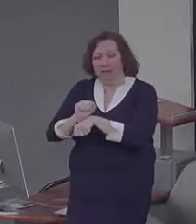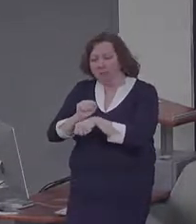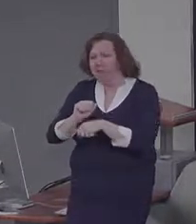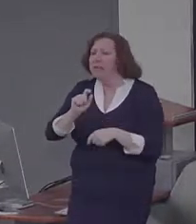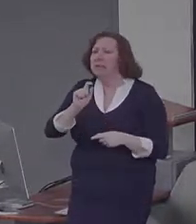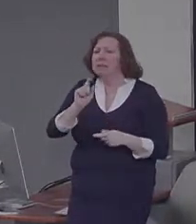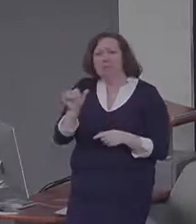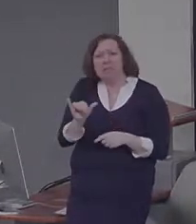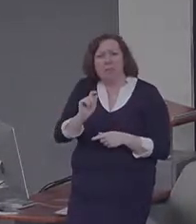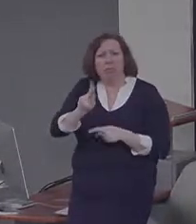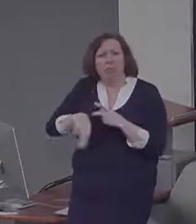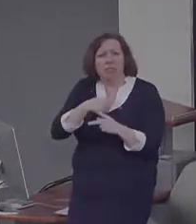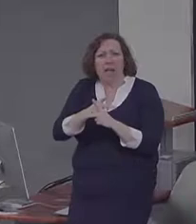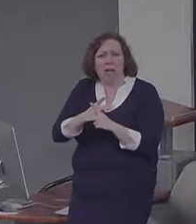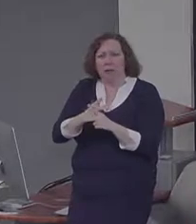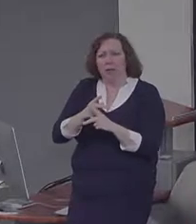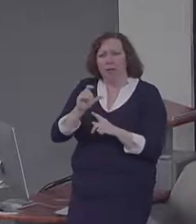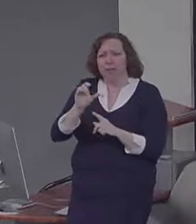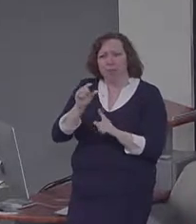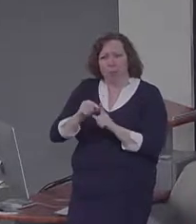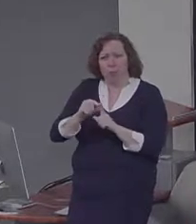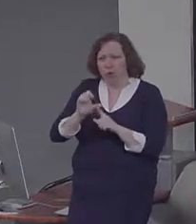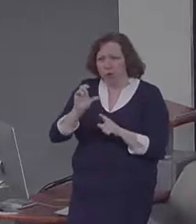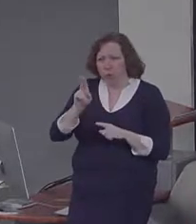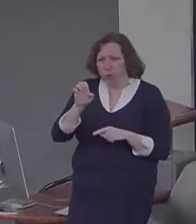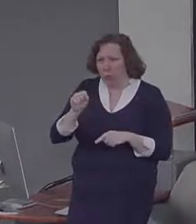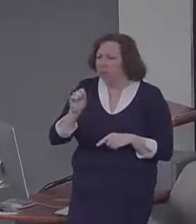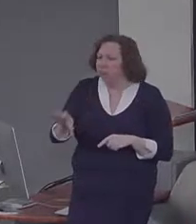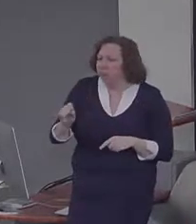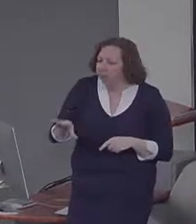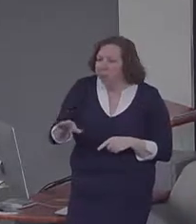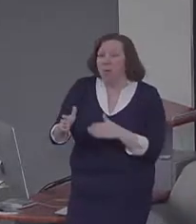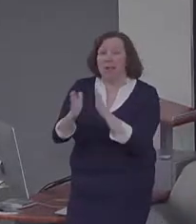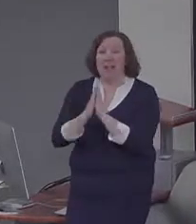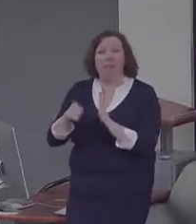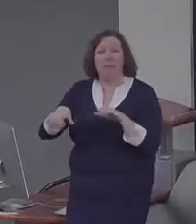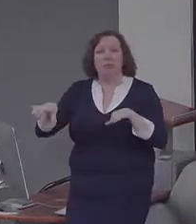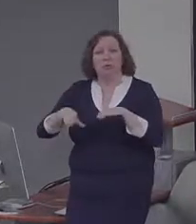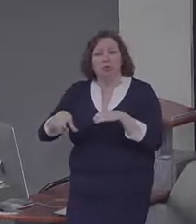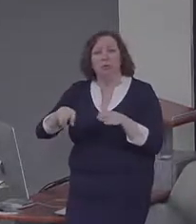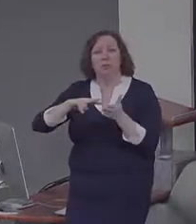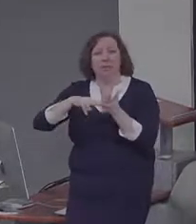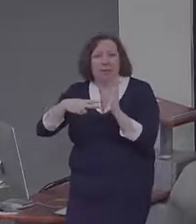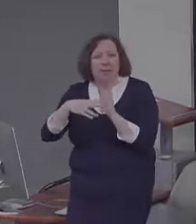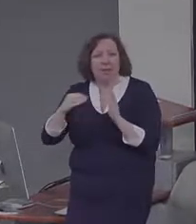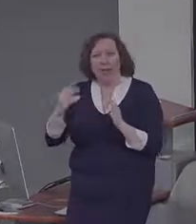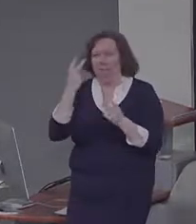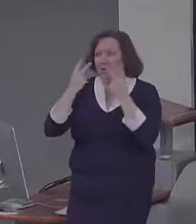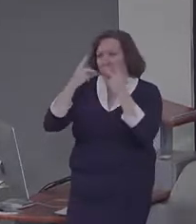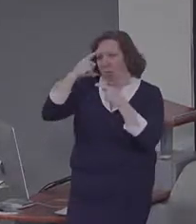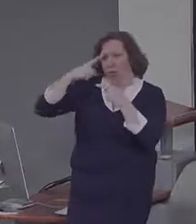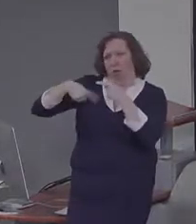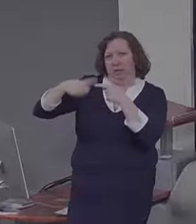now did semantic and visual processing tasks that didn't involve remembering or creating an episode.